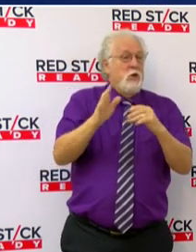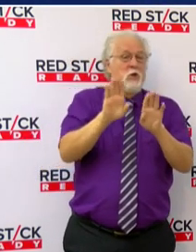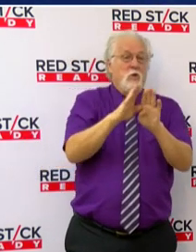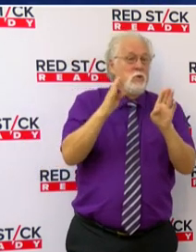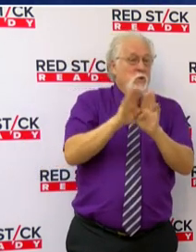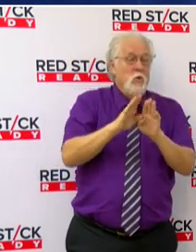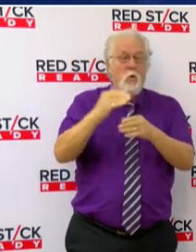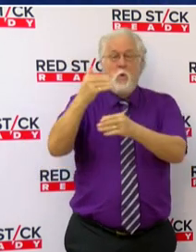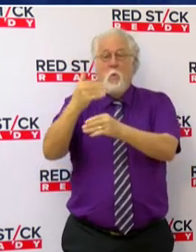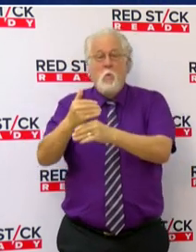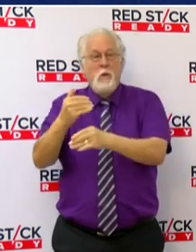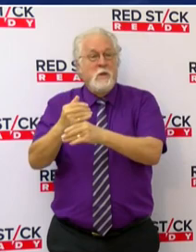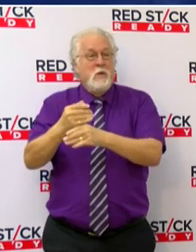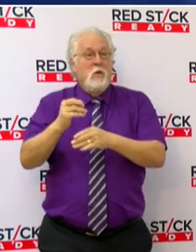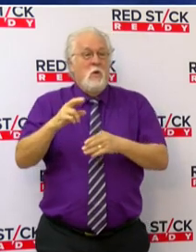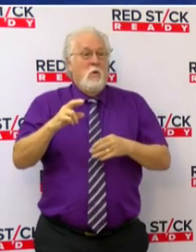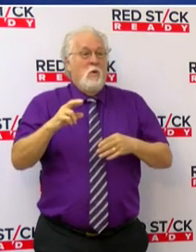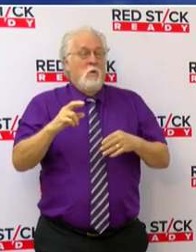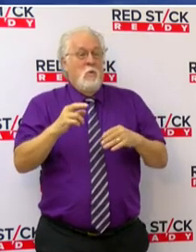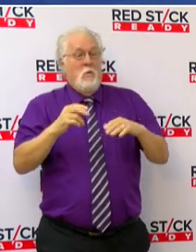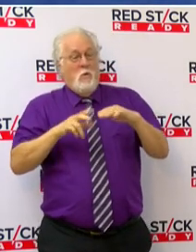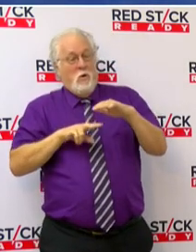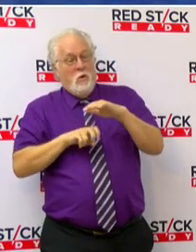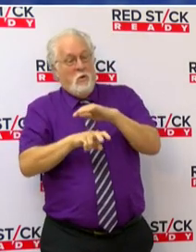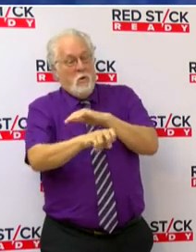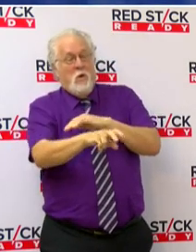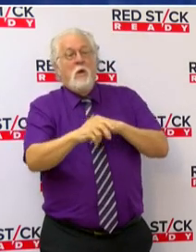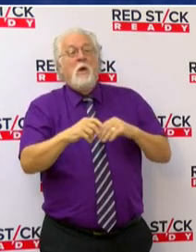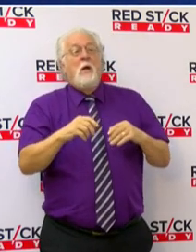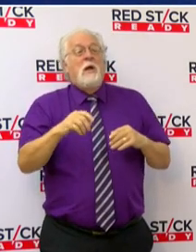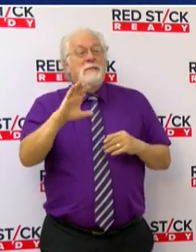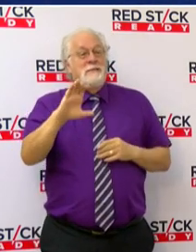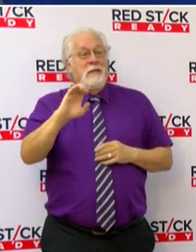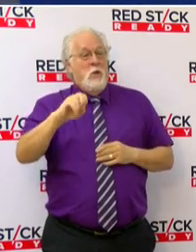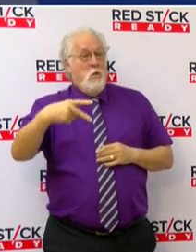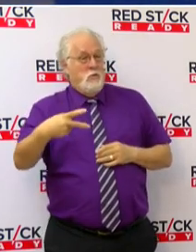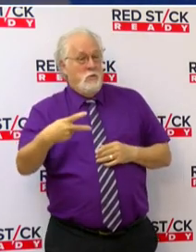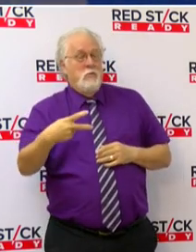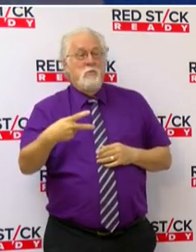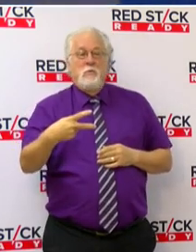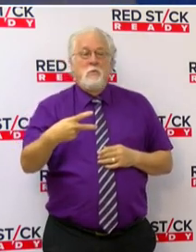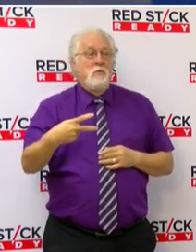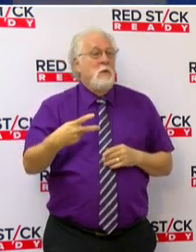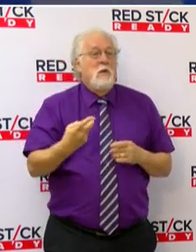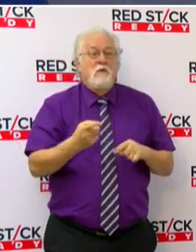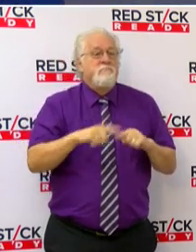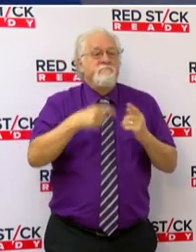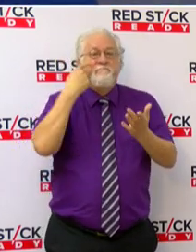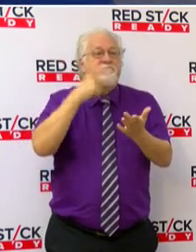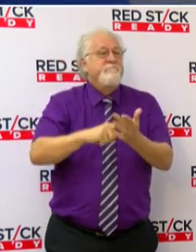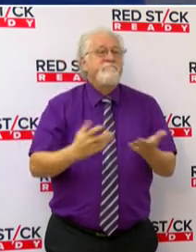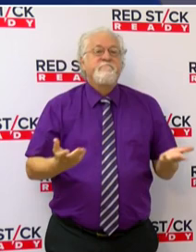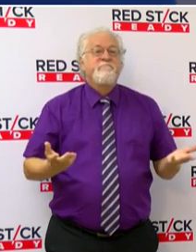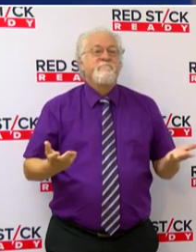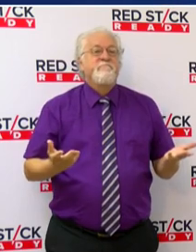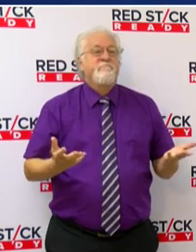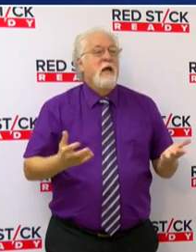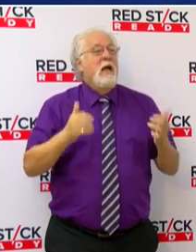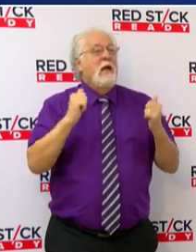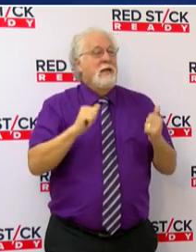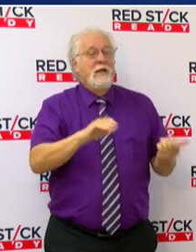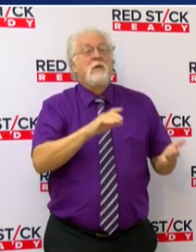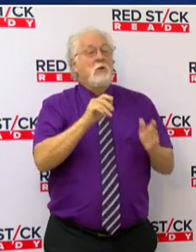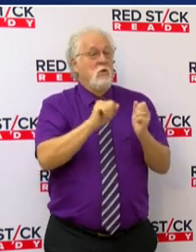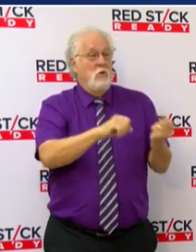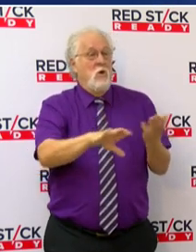windows, or crawl spaces. Carbon monoxide is nearly undetectable, and it can be